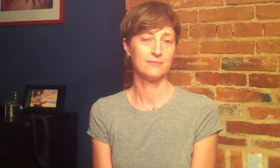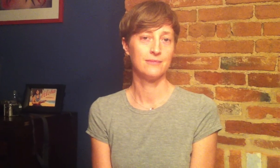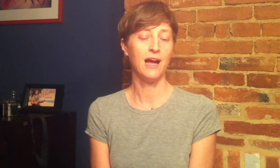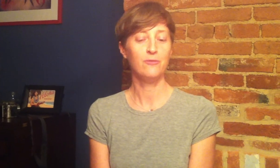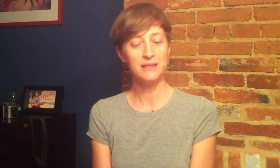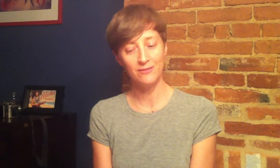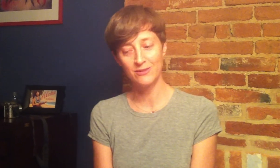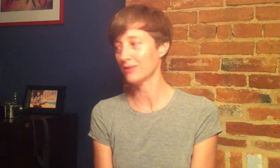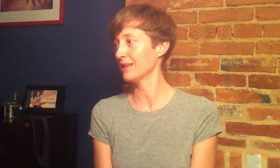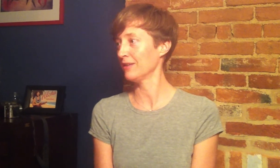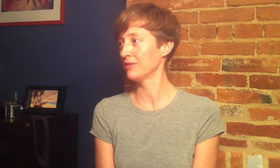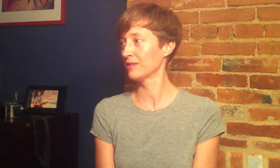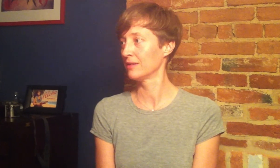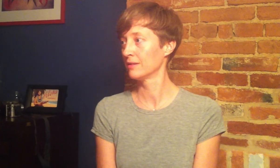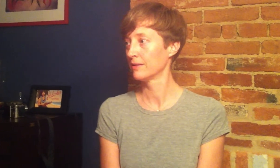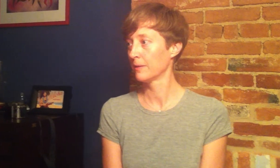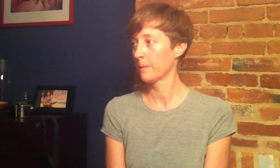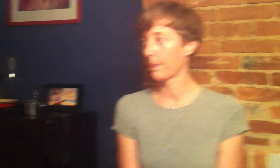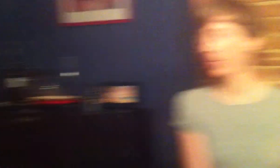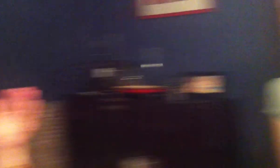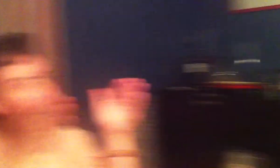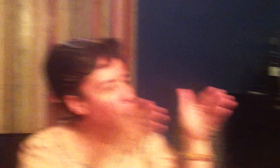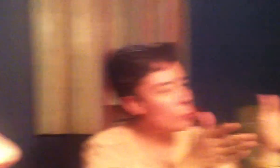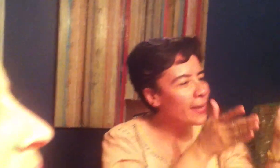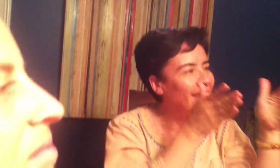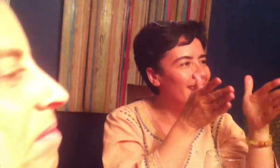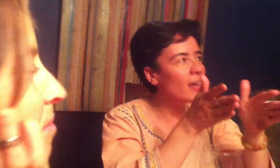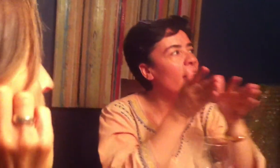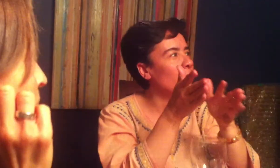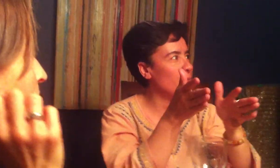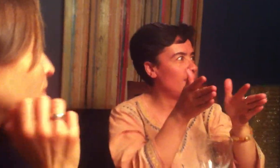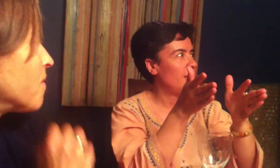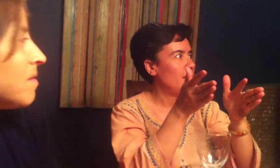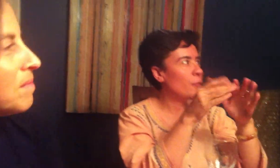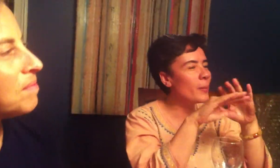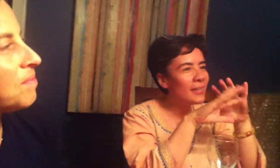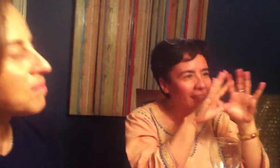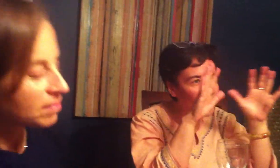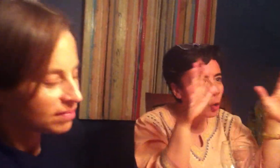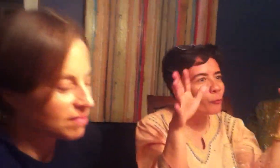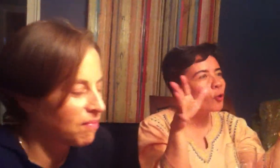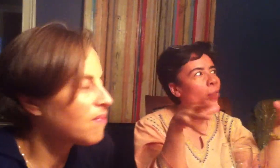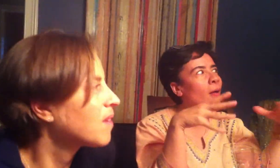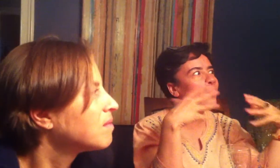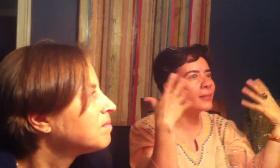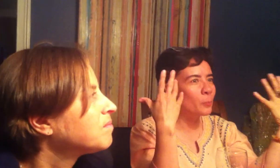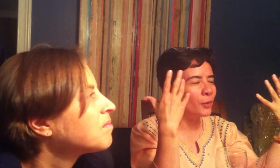super taster. I've been given some gifts. I'm fascinated by the fact that you can break it down. But I can't. So, let's, let's be